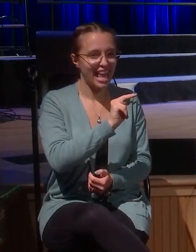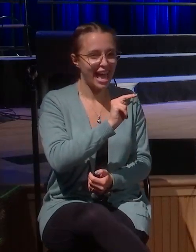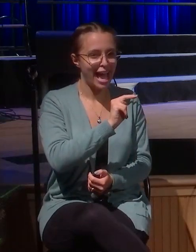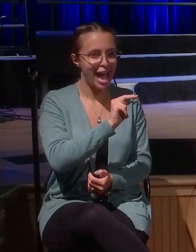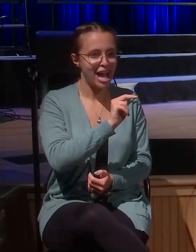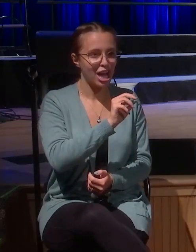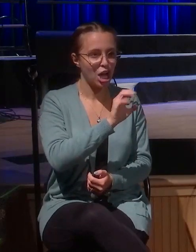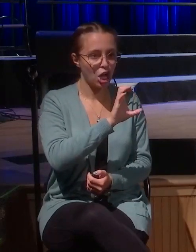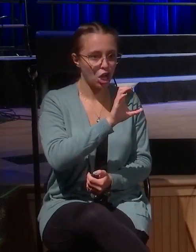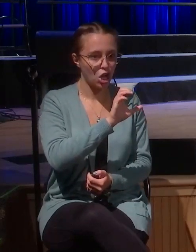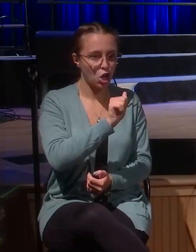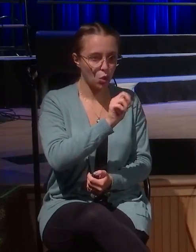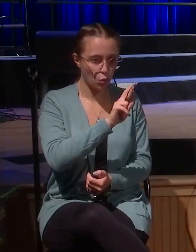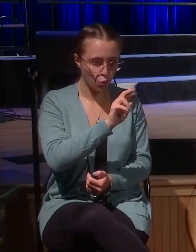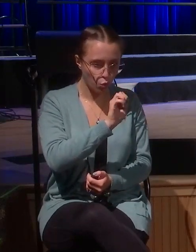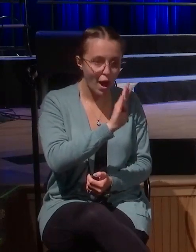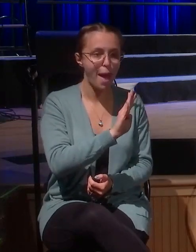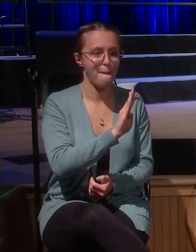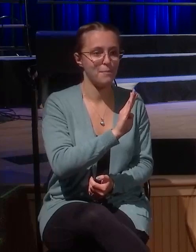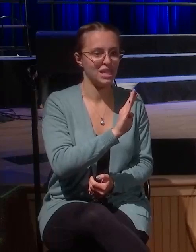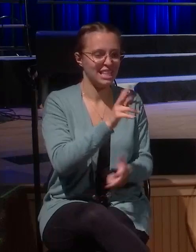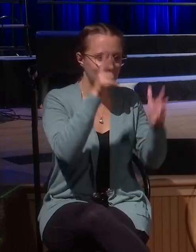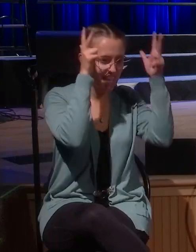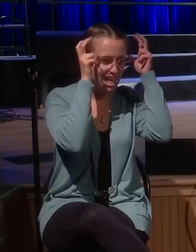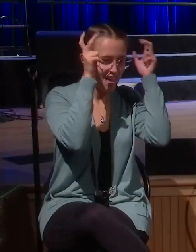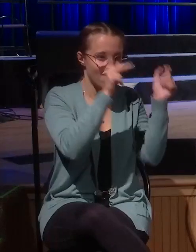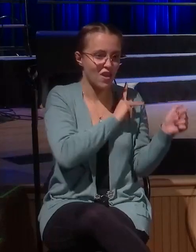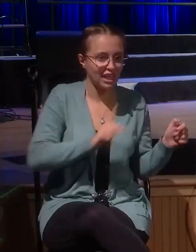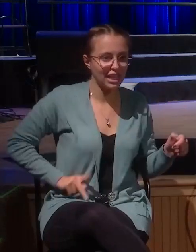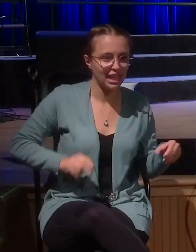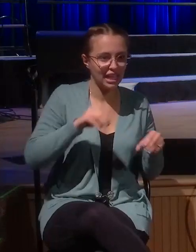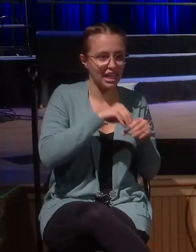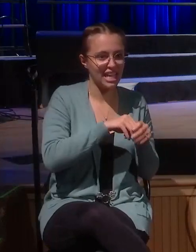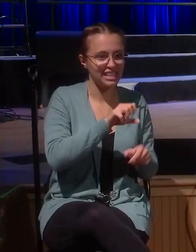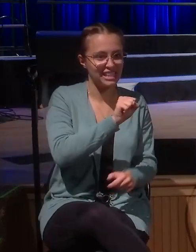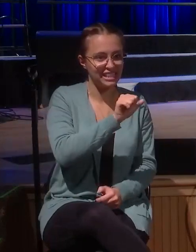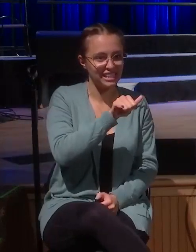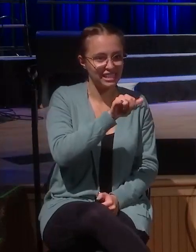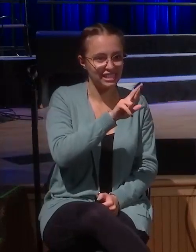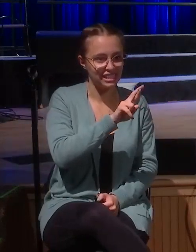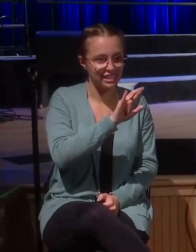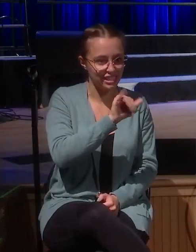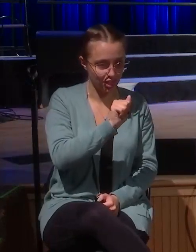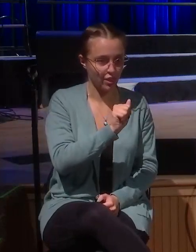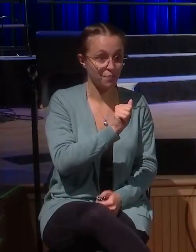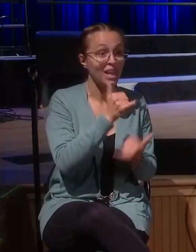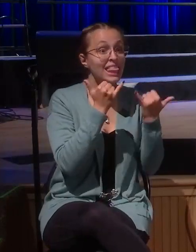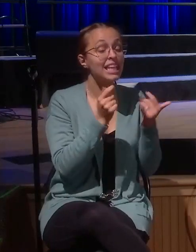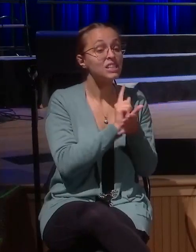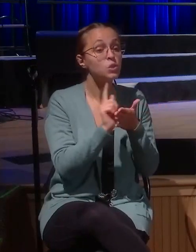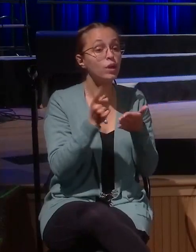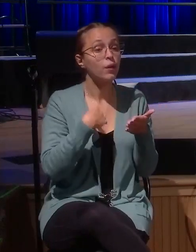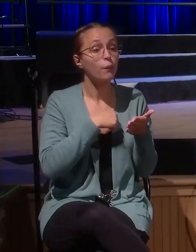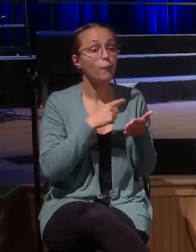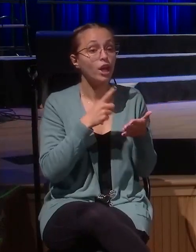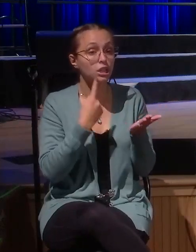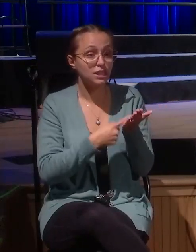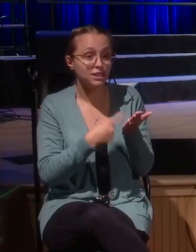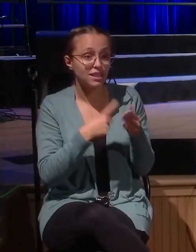Hezekiah says, no, God will not be mocked. We'll be faithful to him. This week we talk about Nebuchadnezzar. Right now we're learning about Nebuchadnezzar, how in his